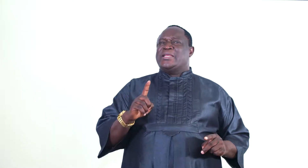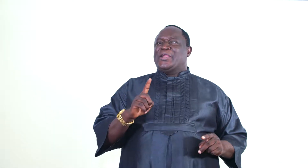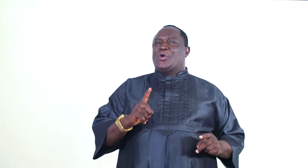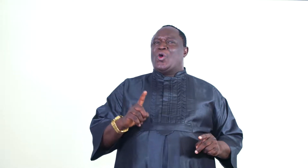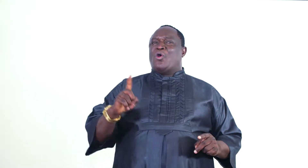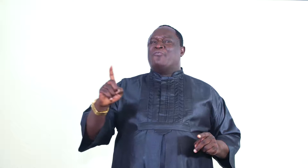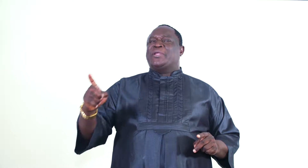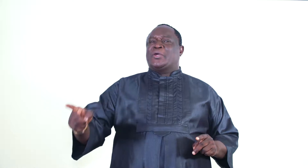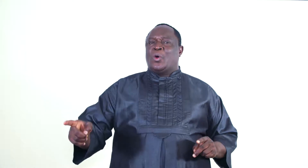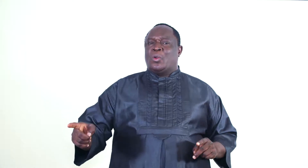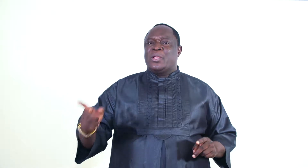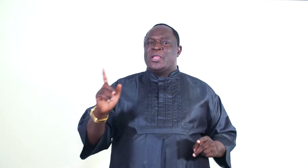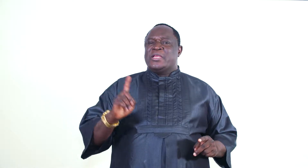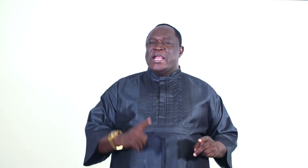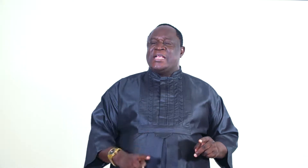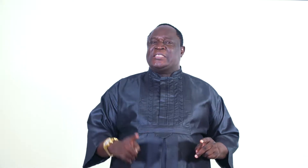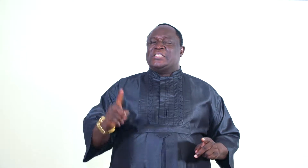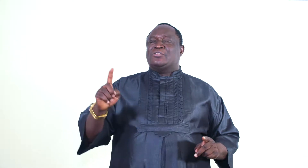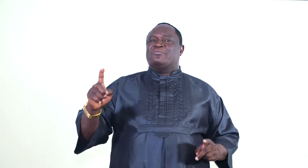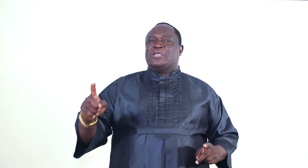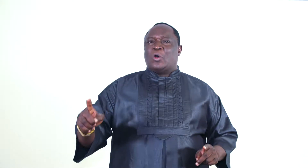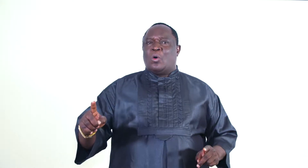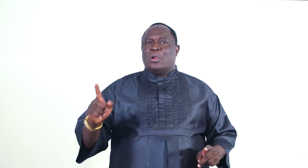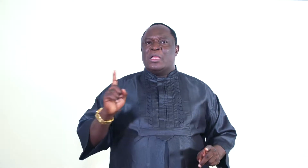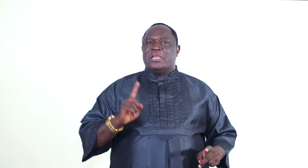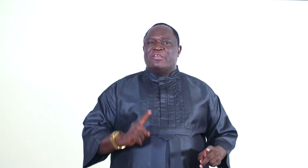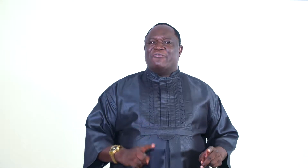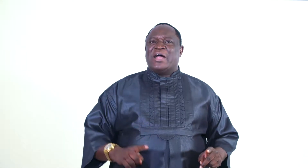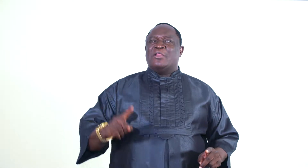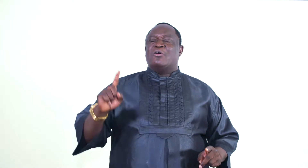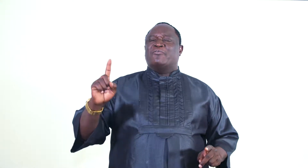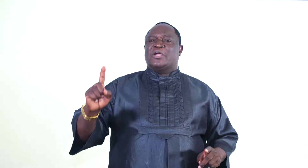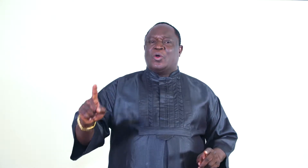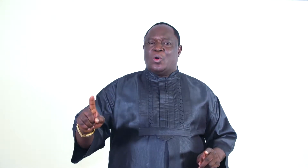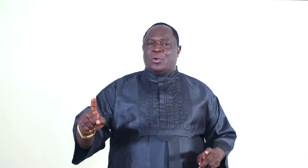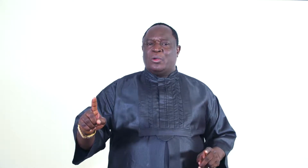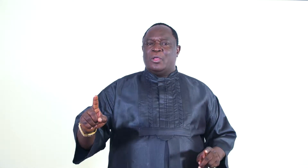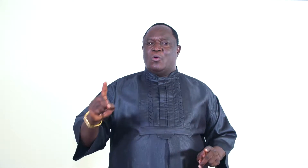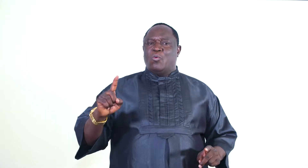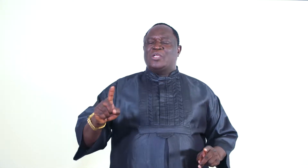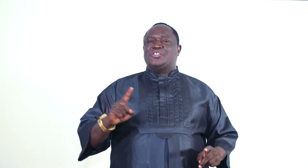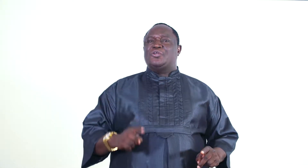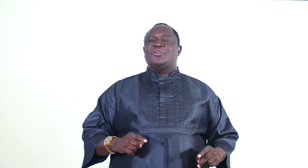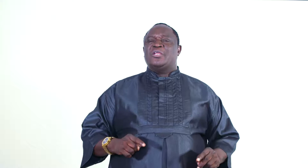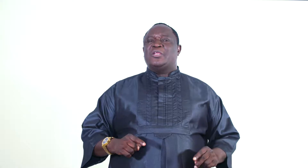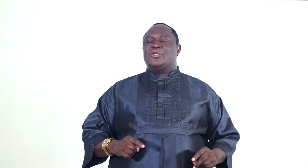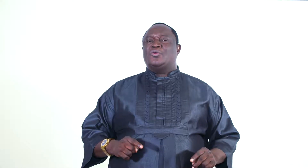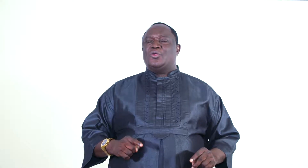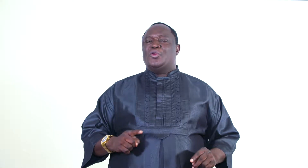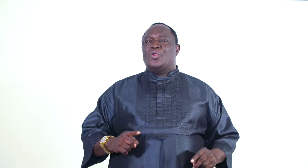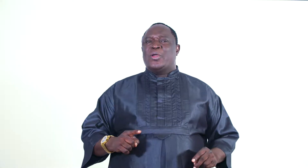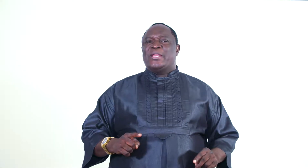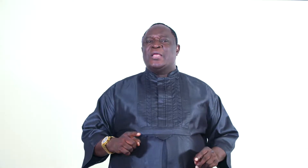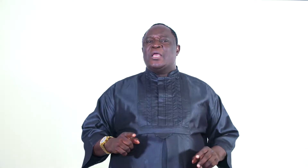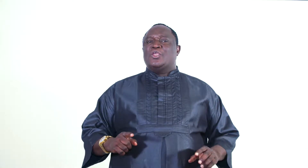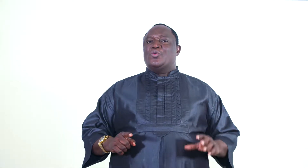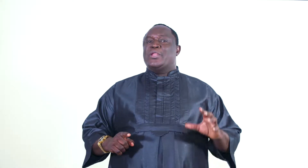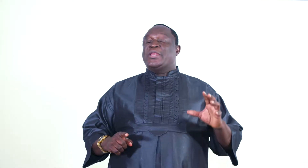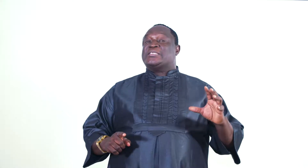the core of the call. The essence of the call. The value of the call. Once you know it, you need the